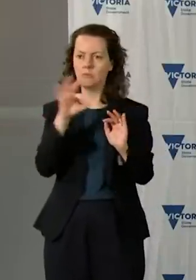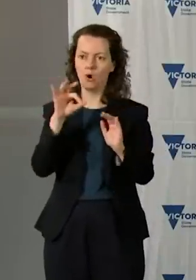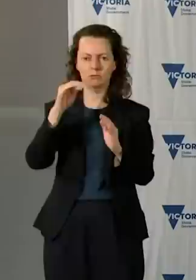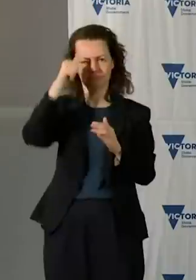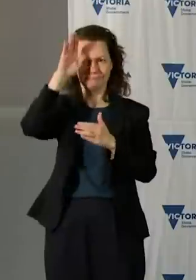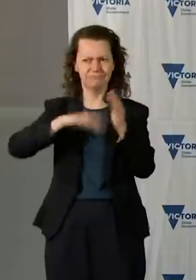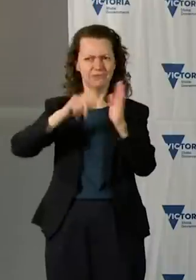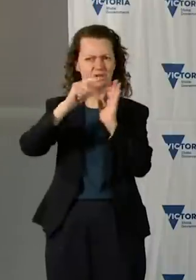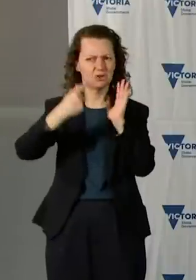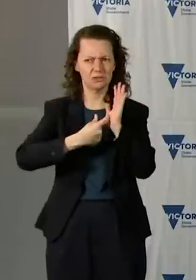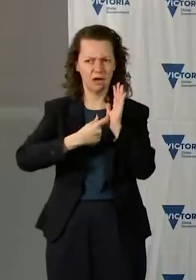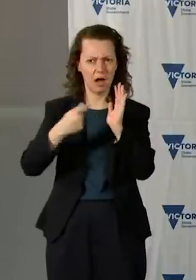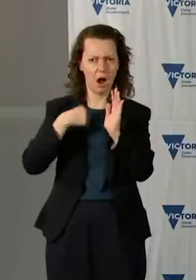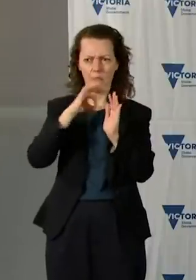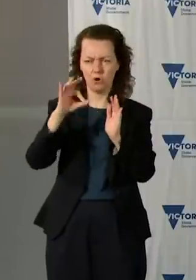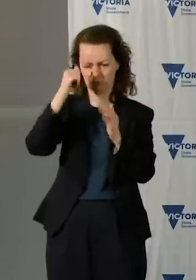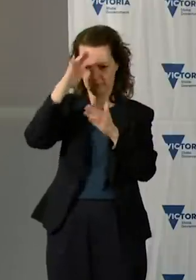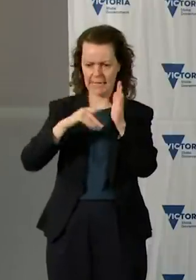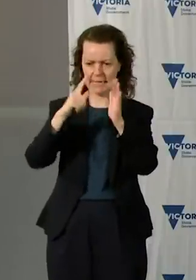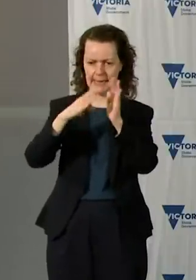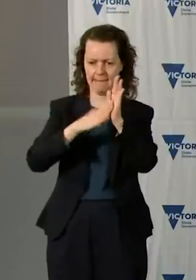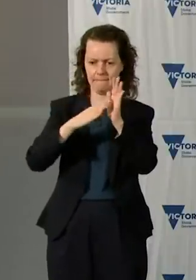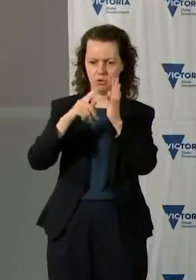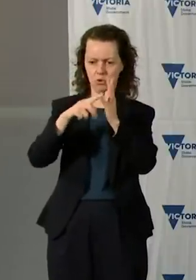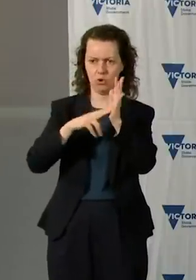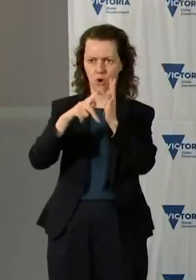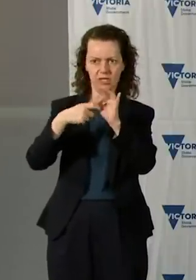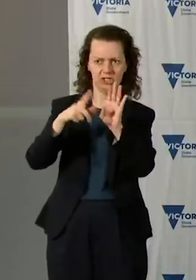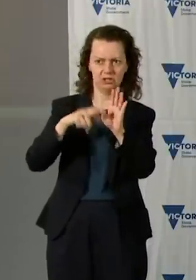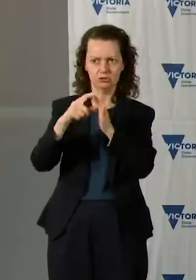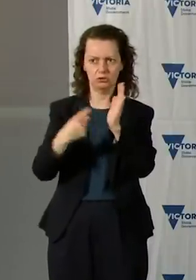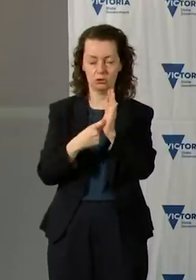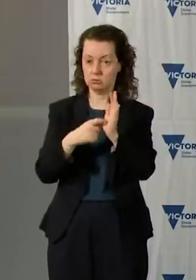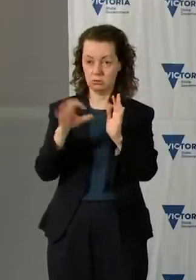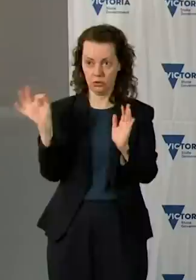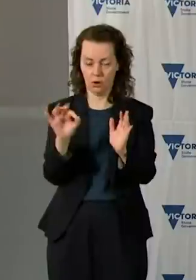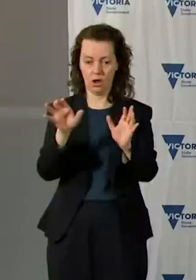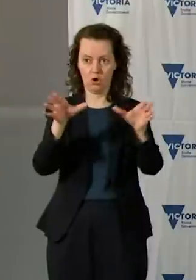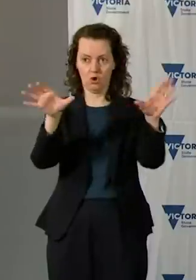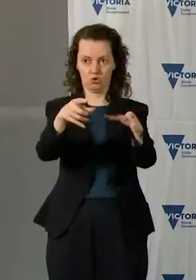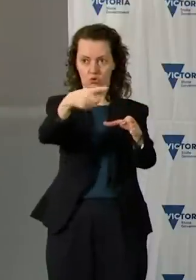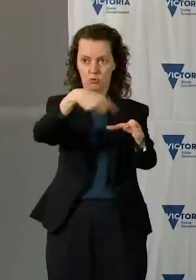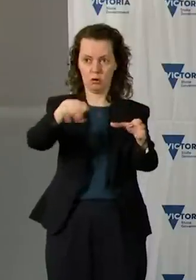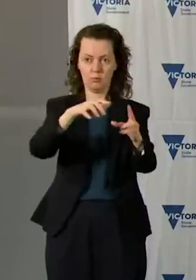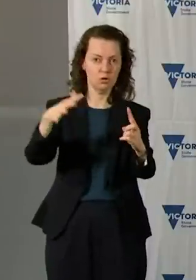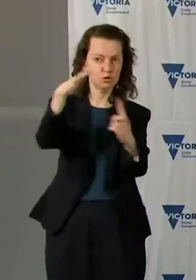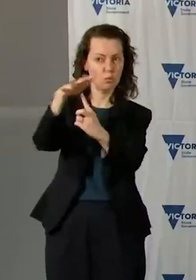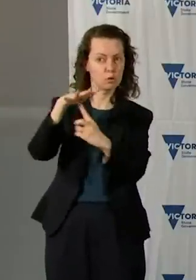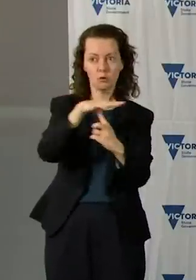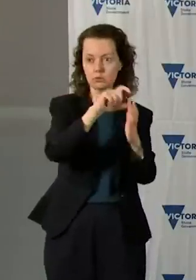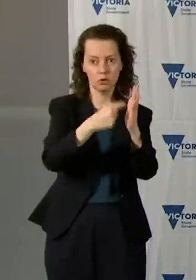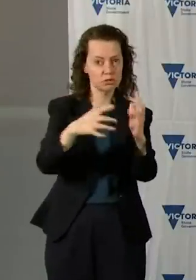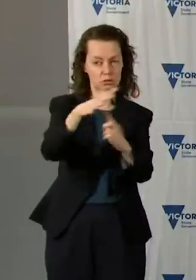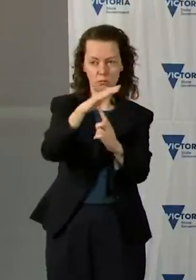established national bodies that are built for this purpose. ATAGI has served Australia well for many, many